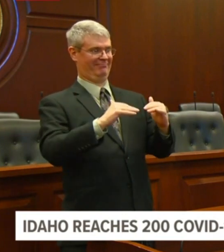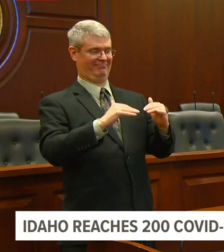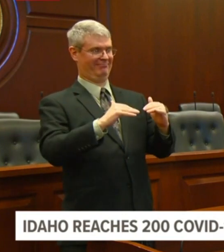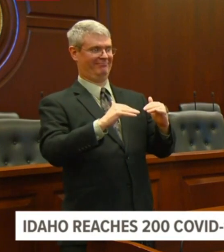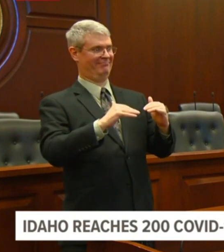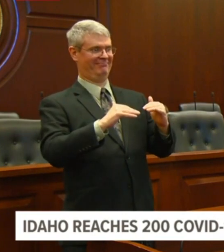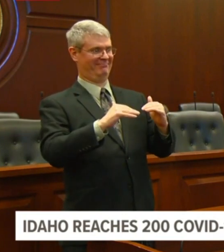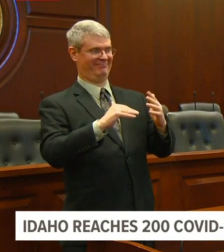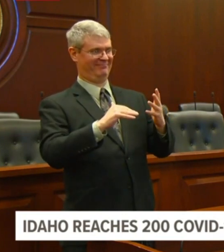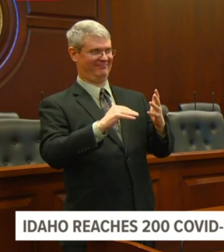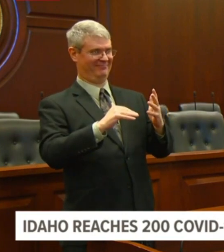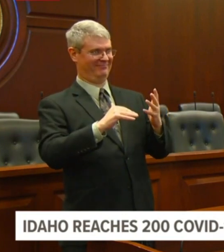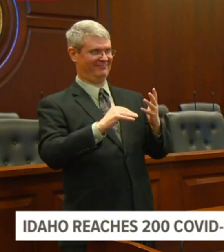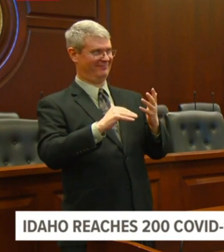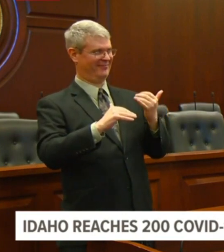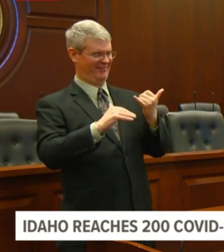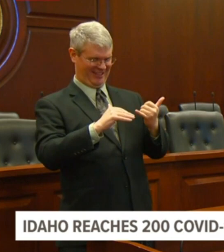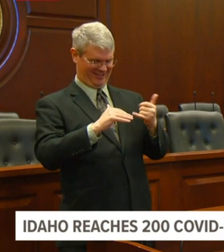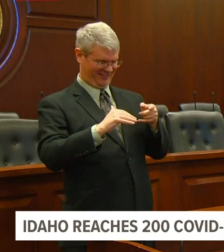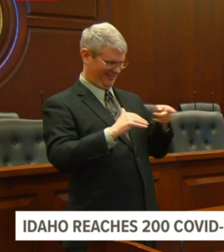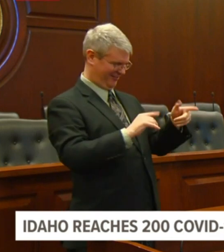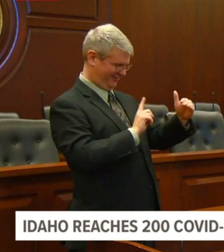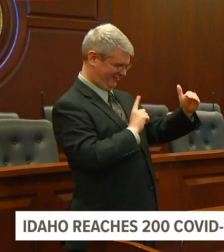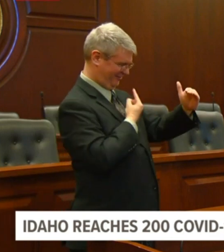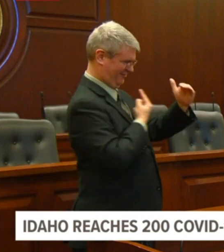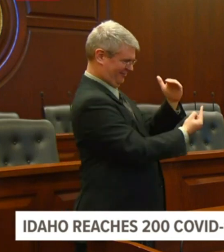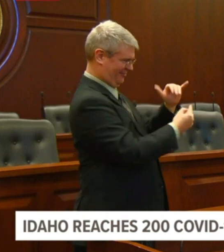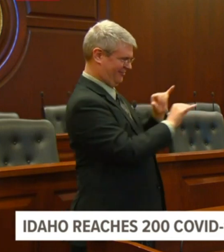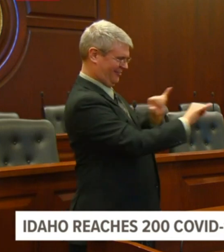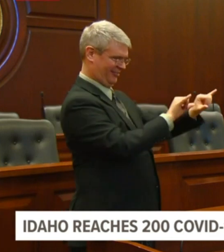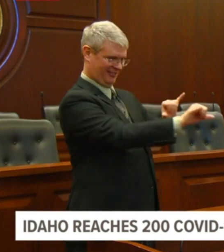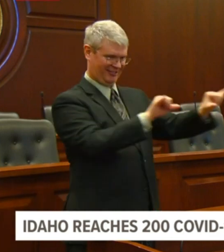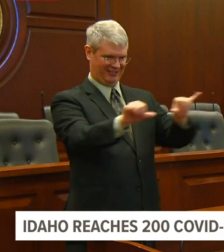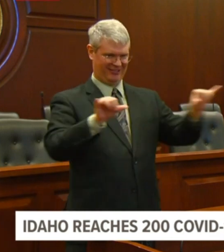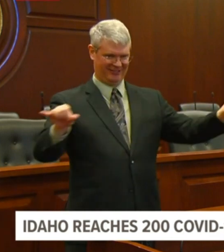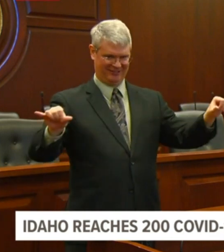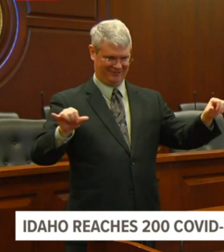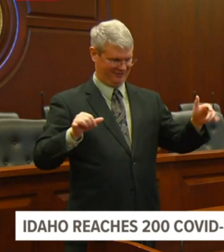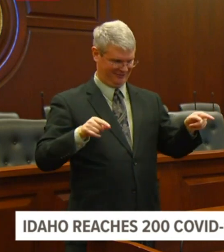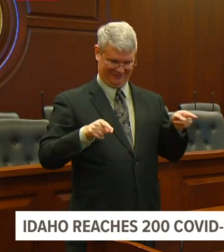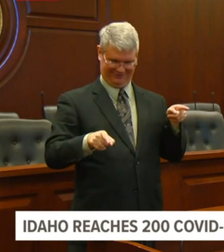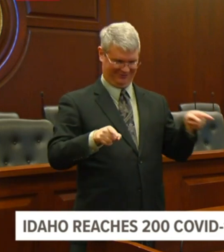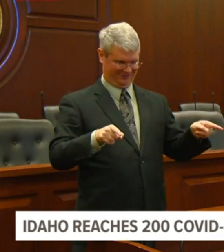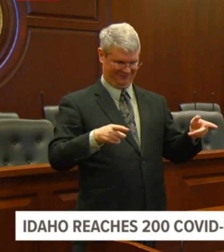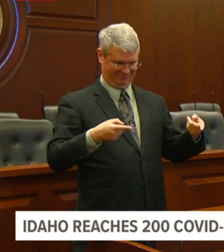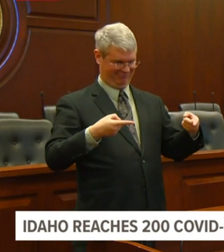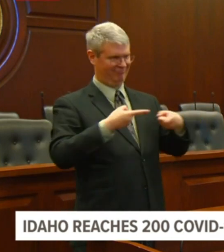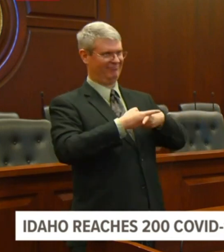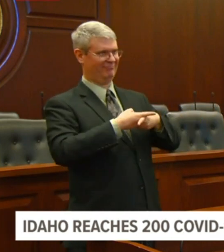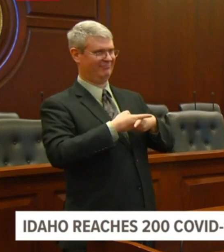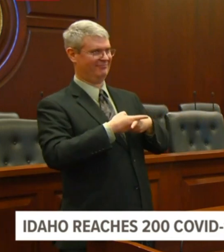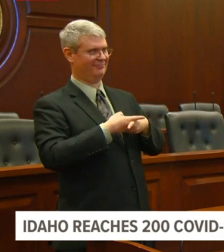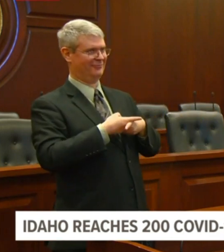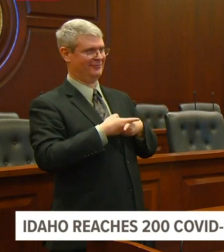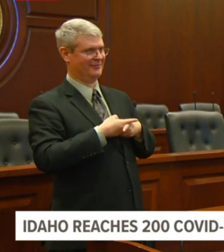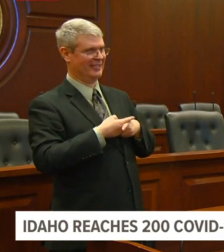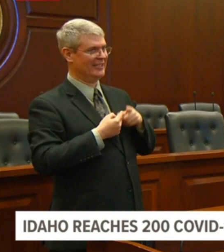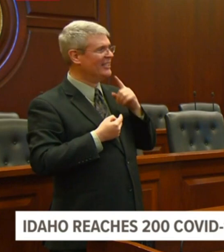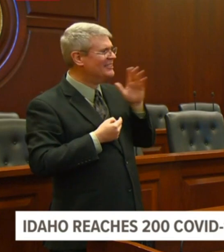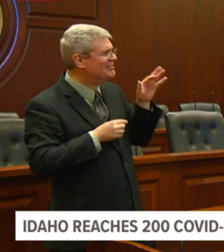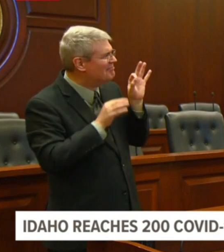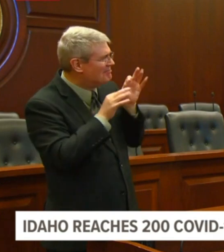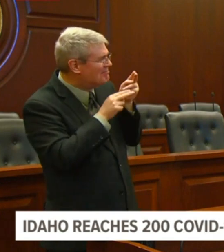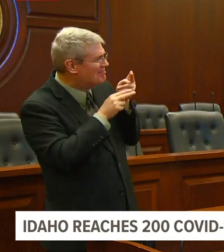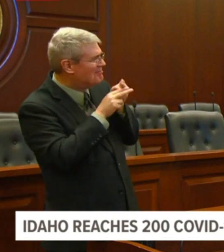days. Um, but my authority under the code for healthcare crisis, uh, as it has been